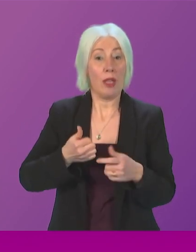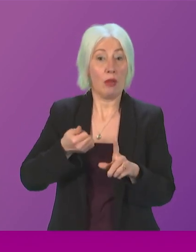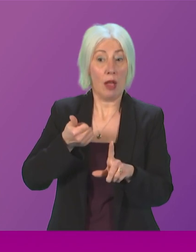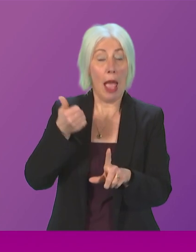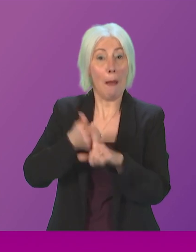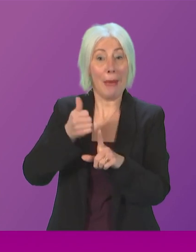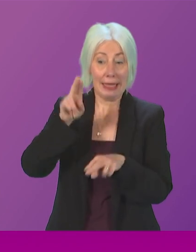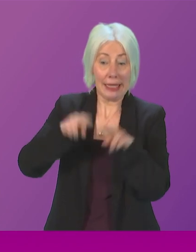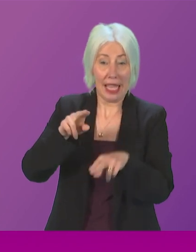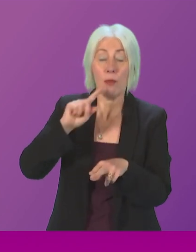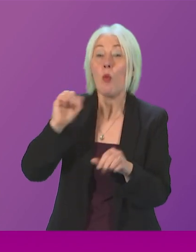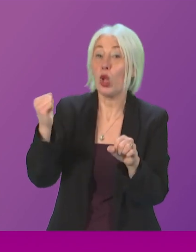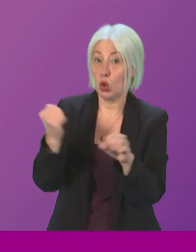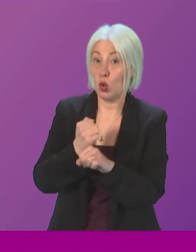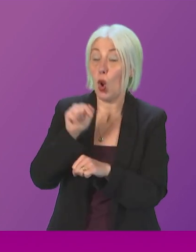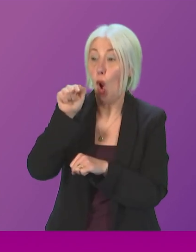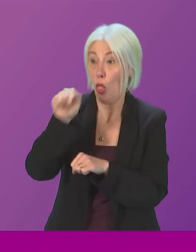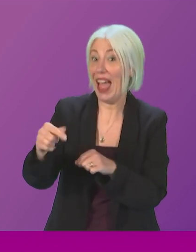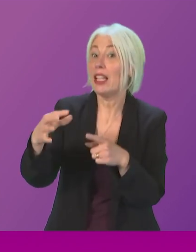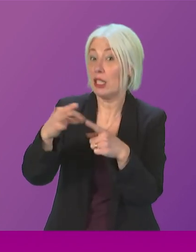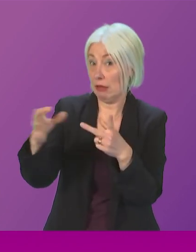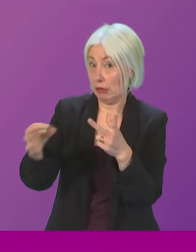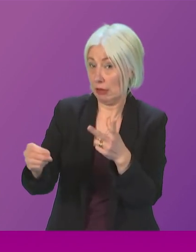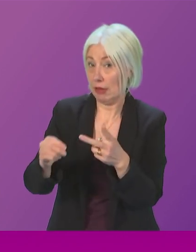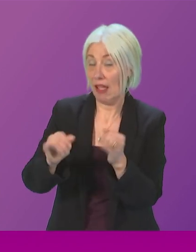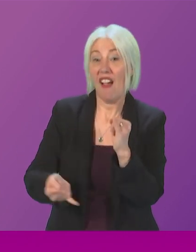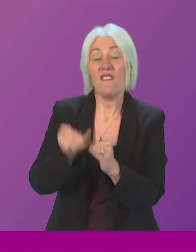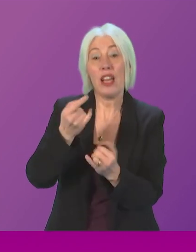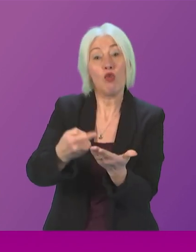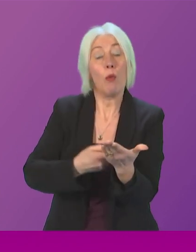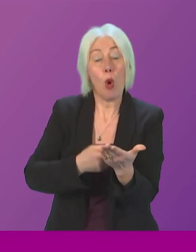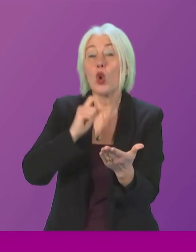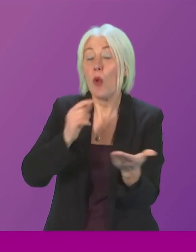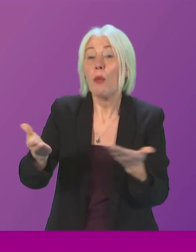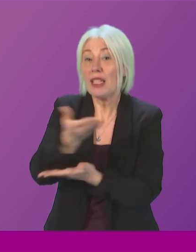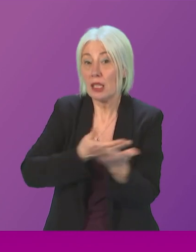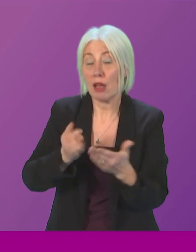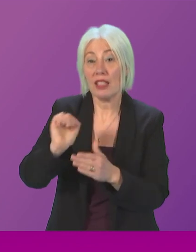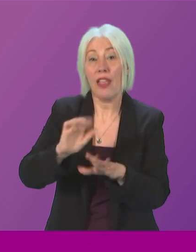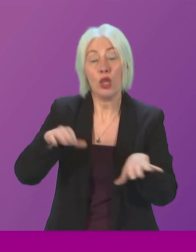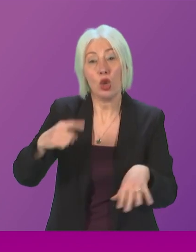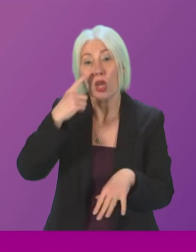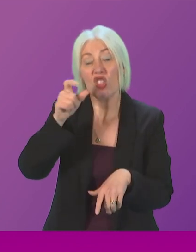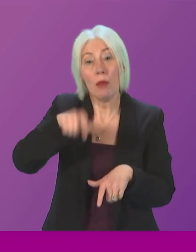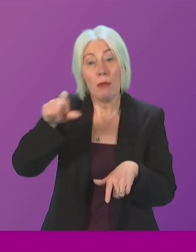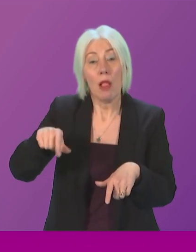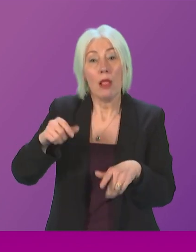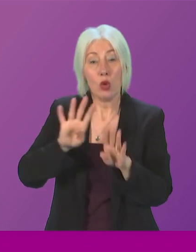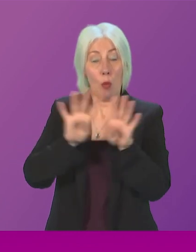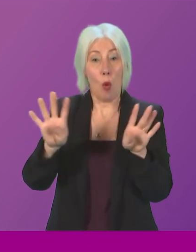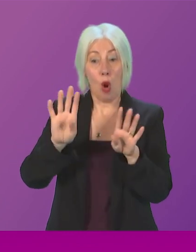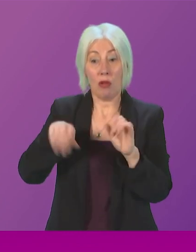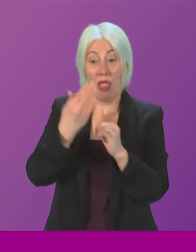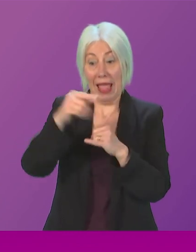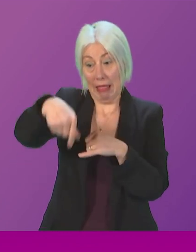undertaken on those proposed options a final report is expected to be discussed at the Children and Young People's Programme Board at the end of